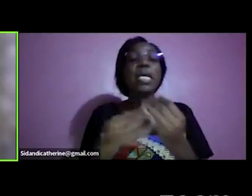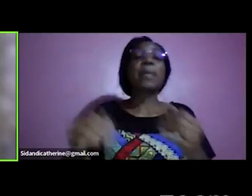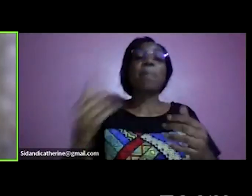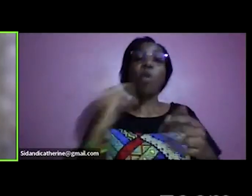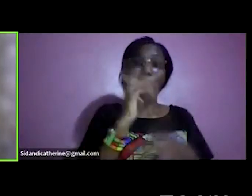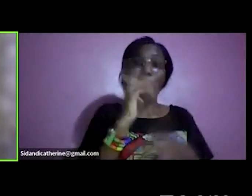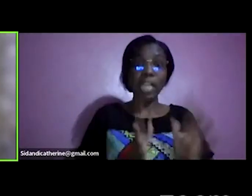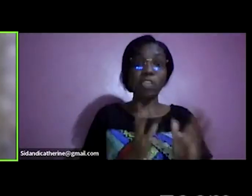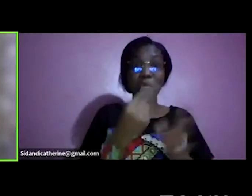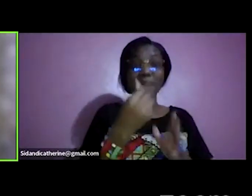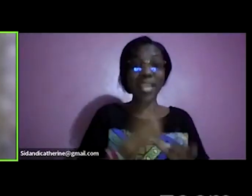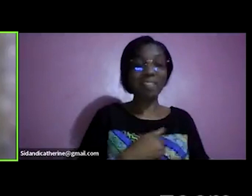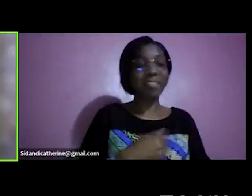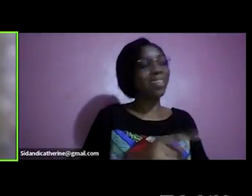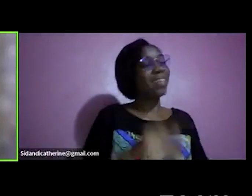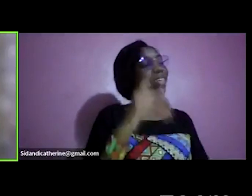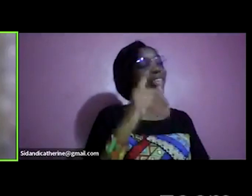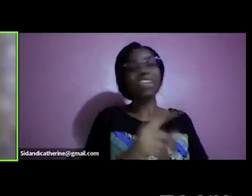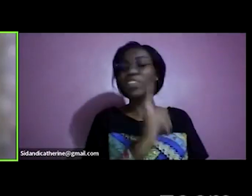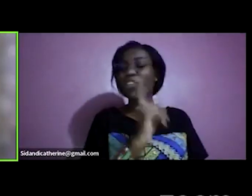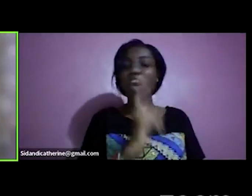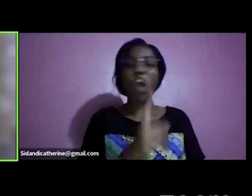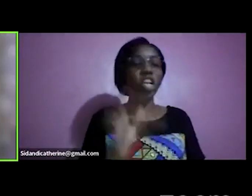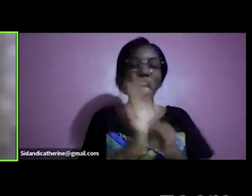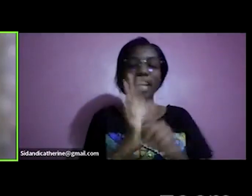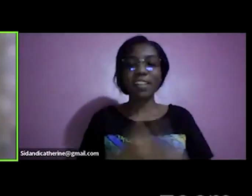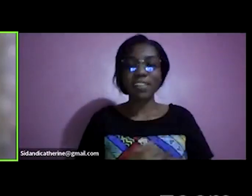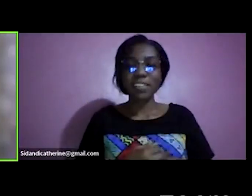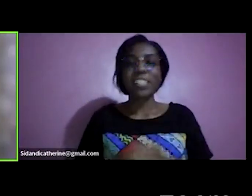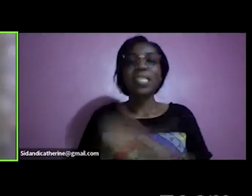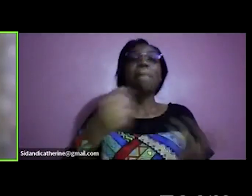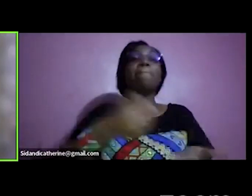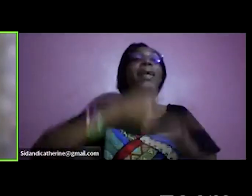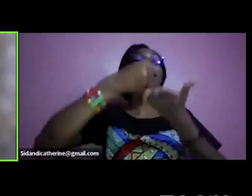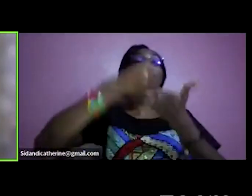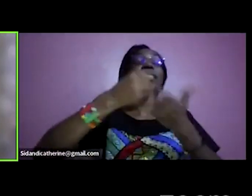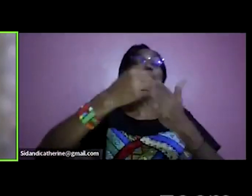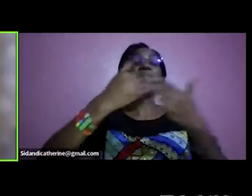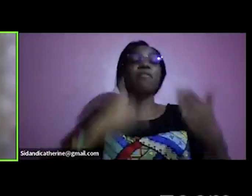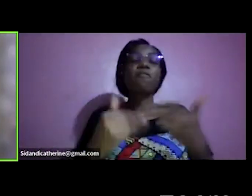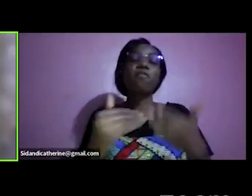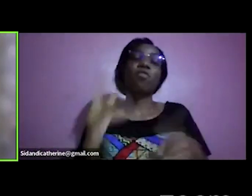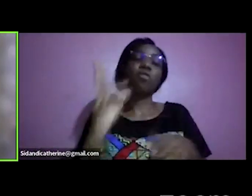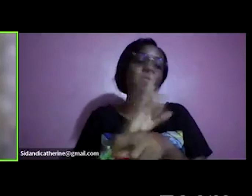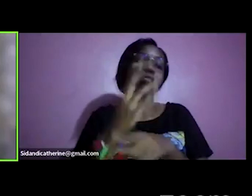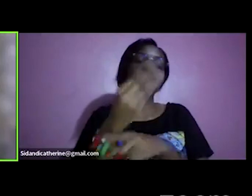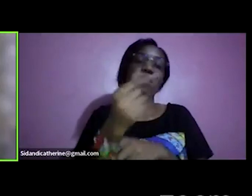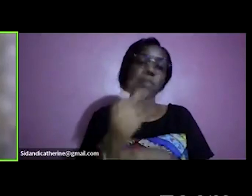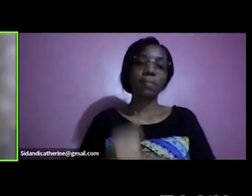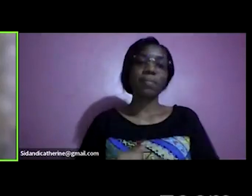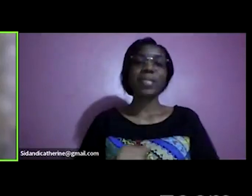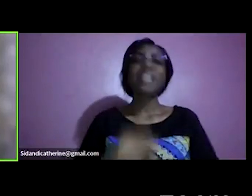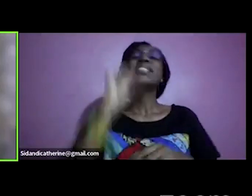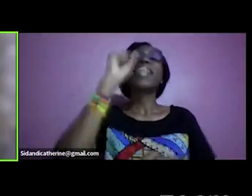hey kabisa uh right budget before spending absolutely yes happy accidents in your